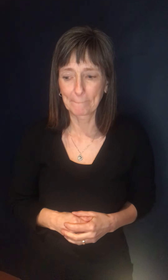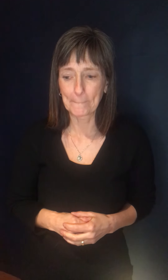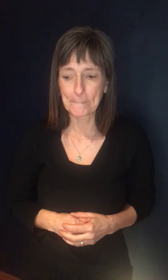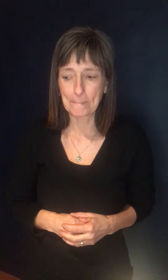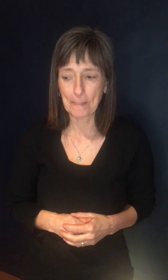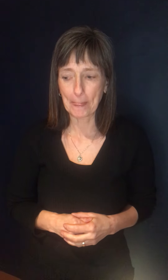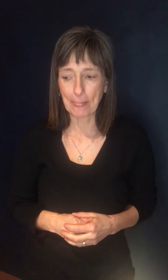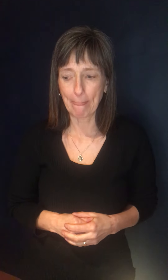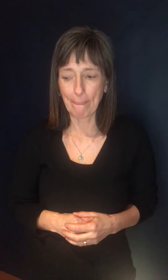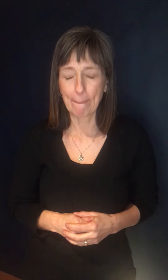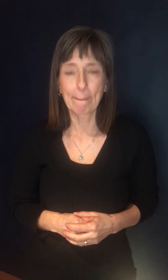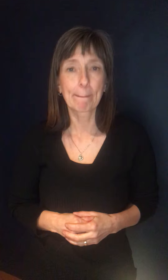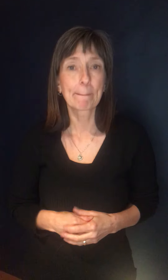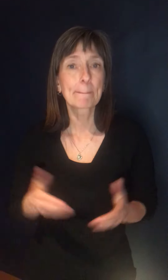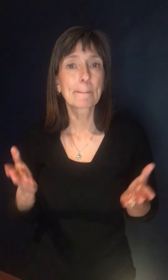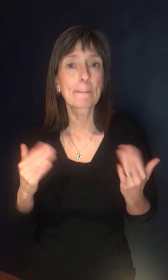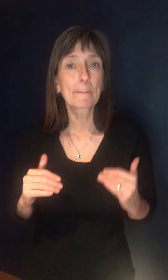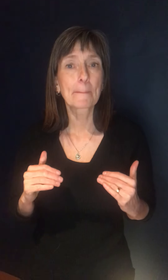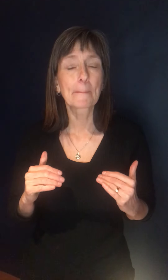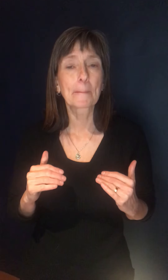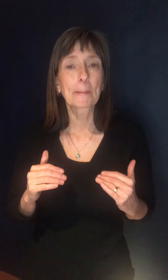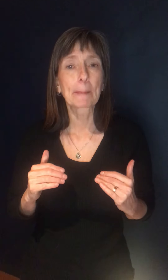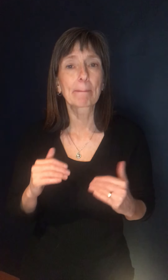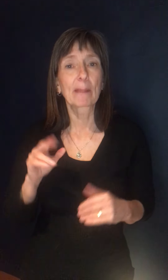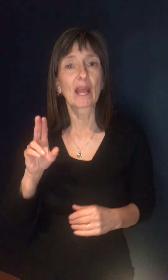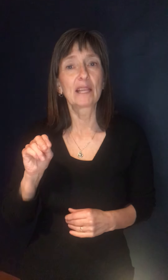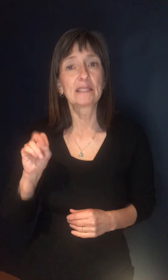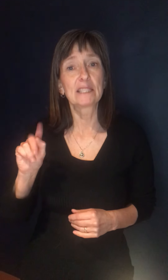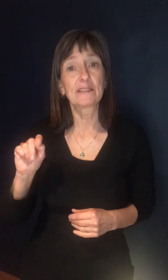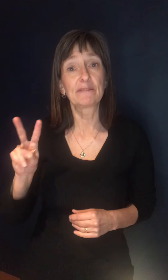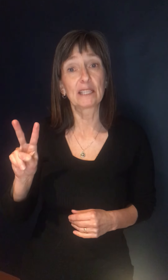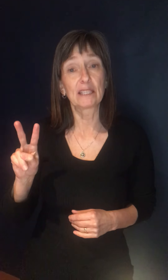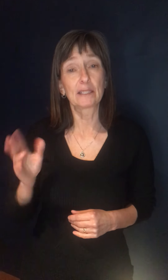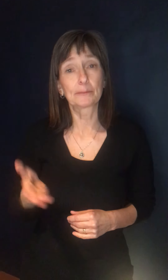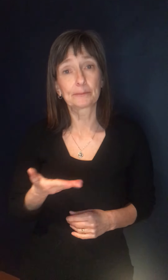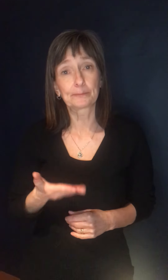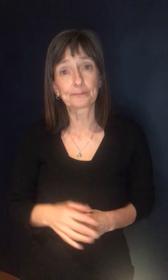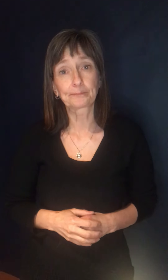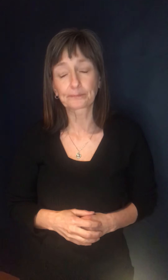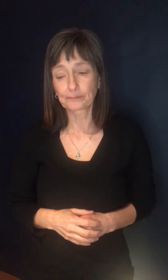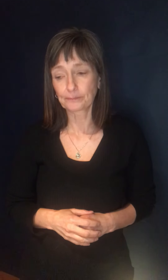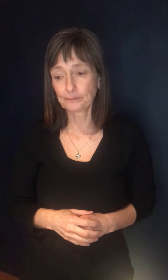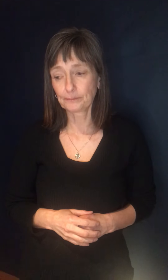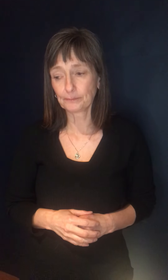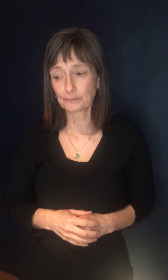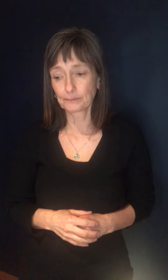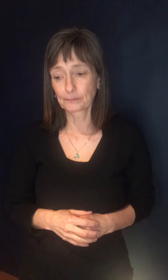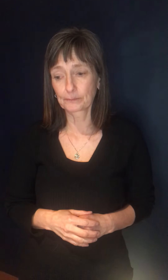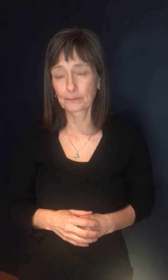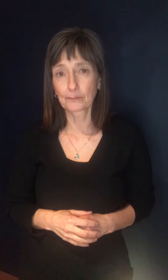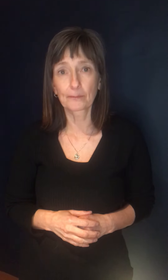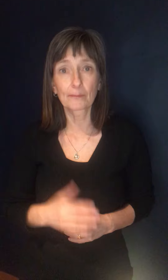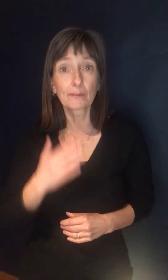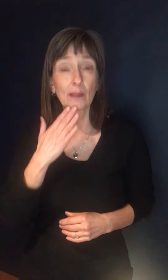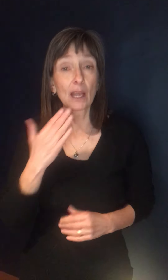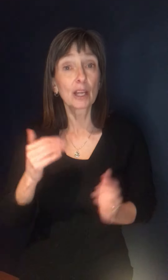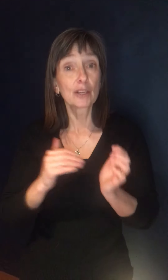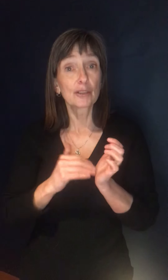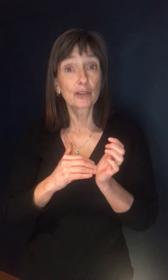Our next questions are for Kellyanne Roberts with NTB. Please go ahead. Thank you. Dr. Fitzgerald, Cannabis Youth